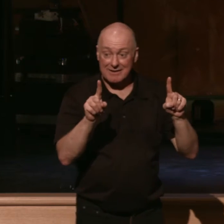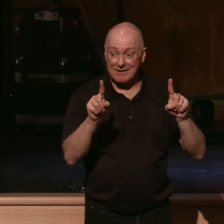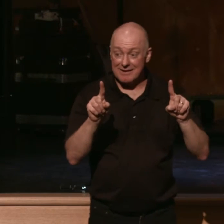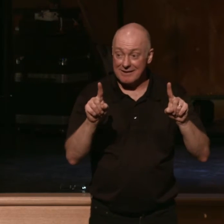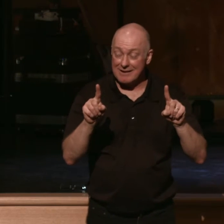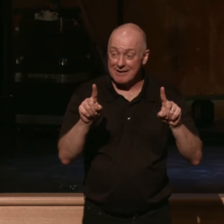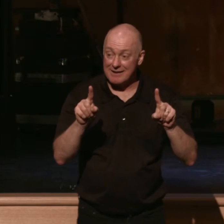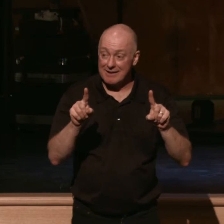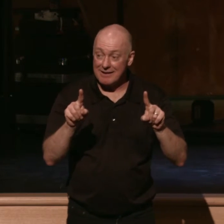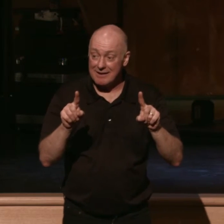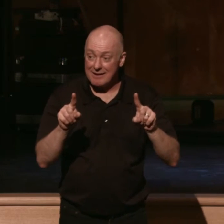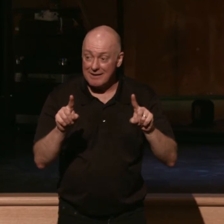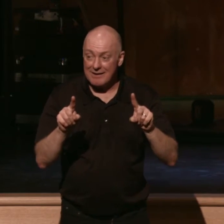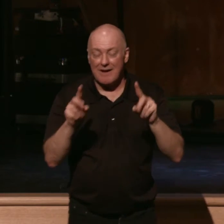this is very hard to do.